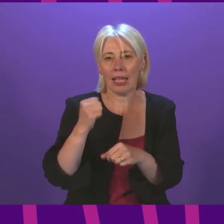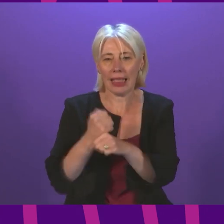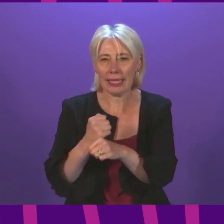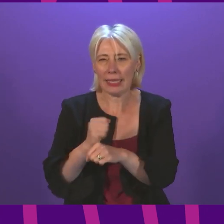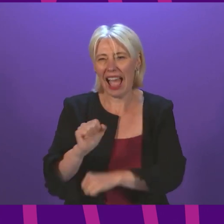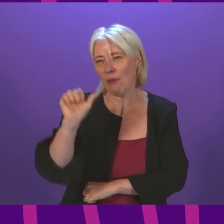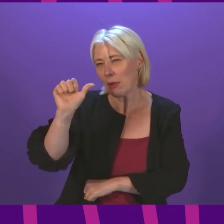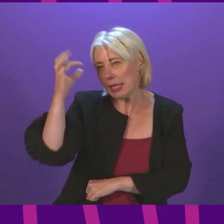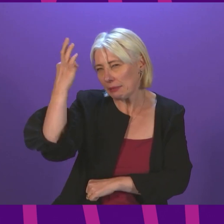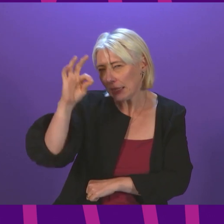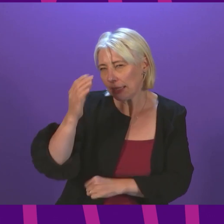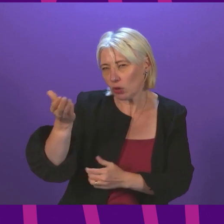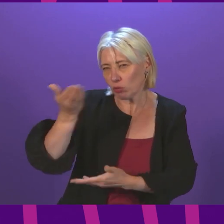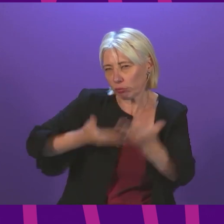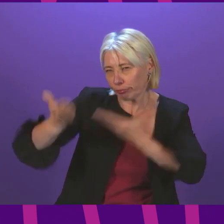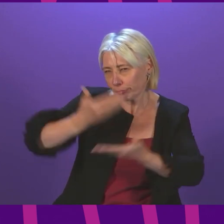around six minutes, please.